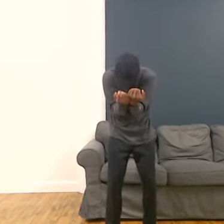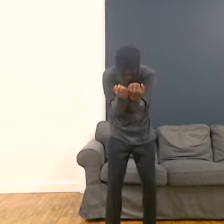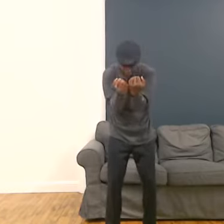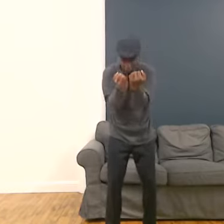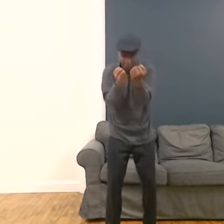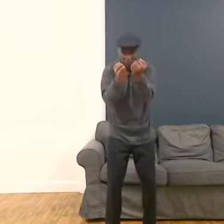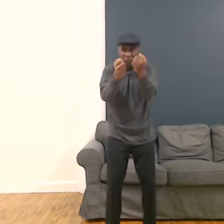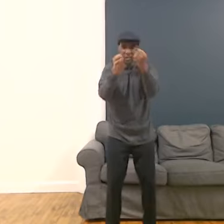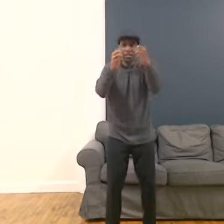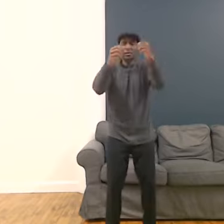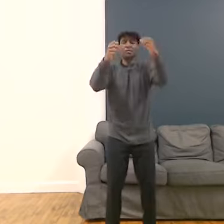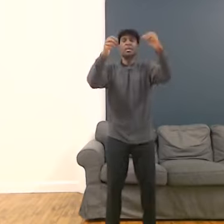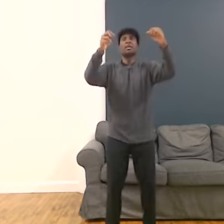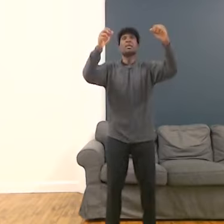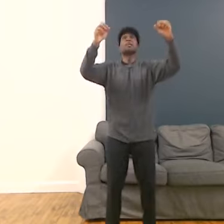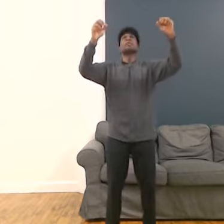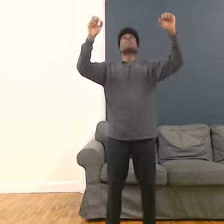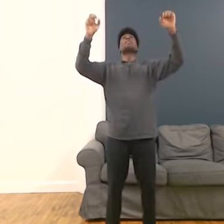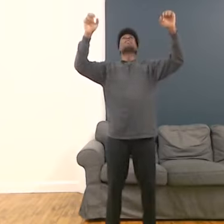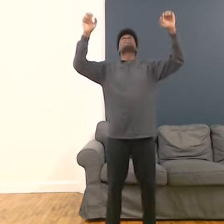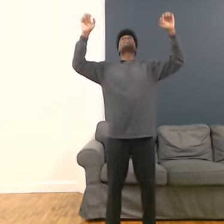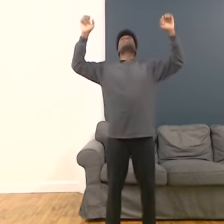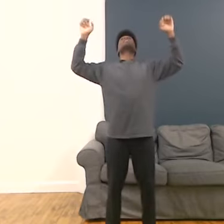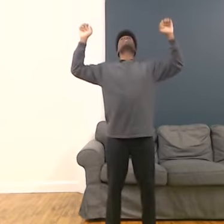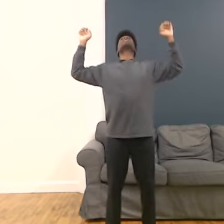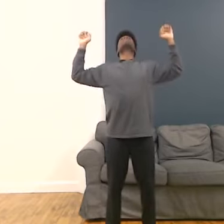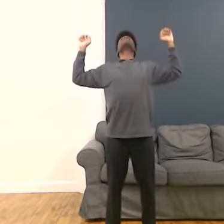We'll this one more time. In here.